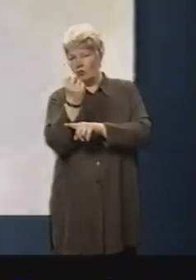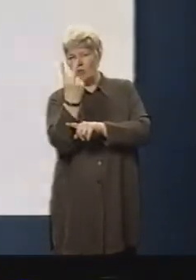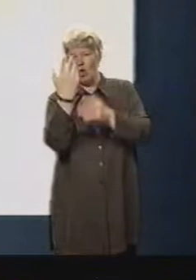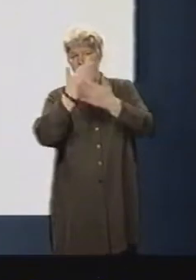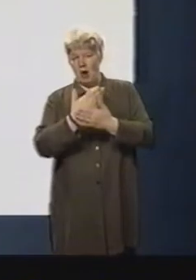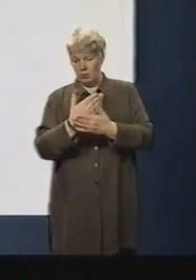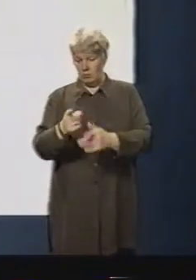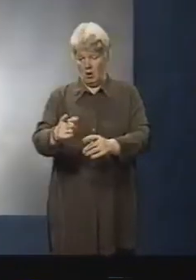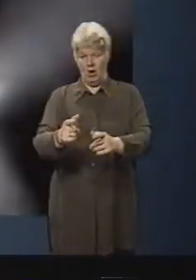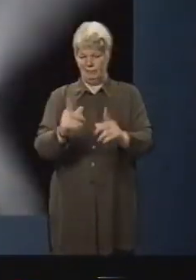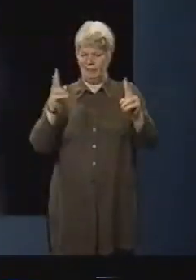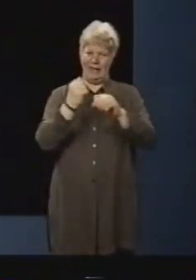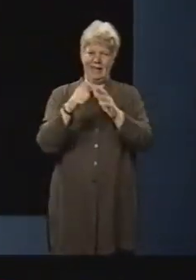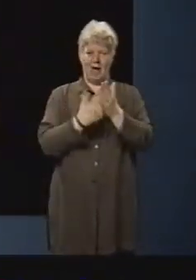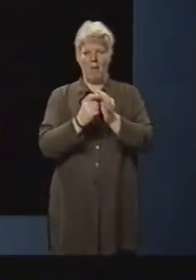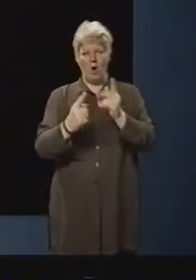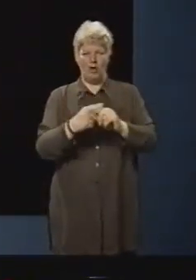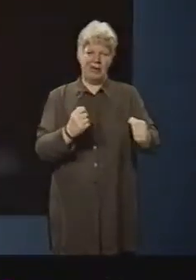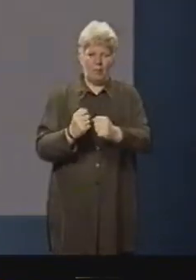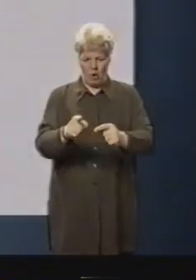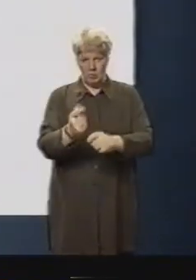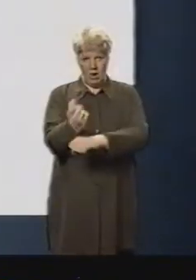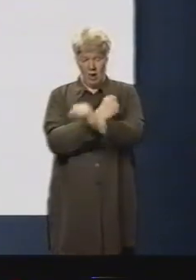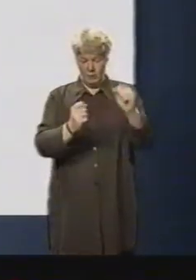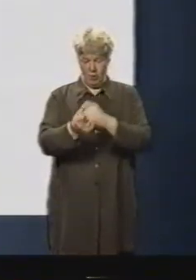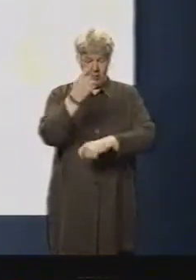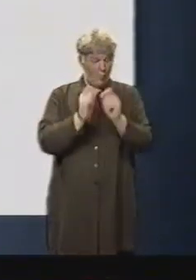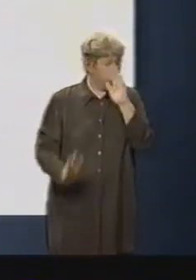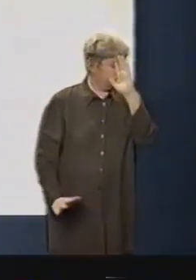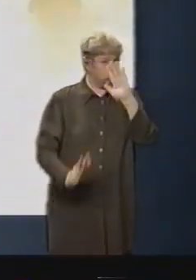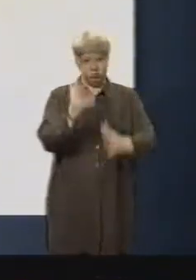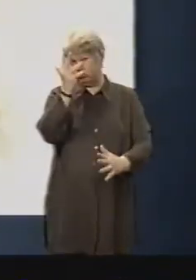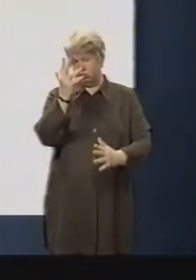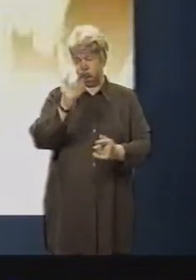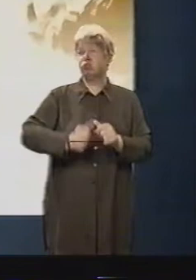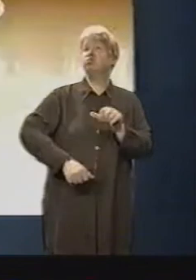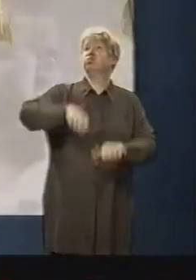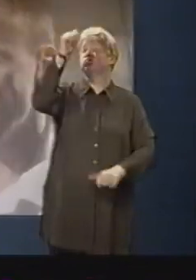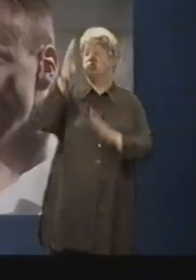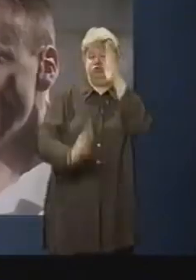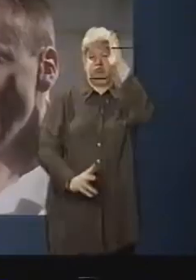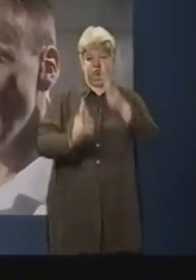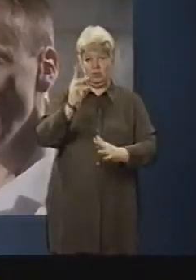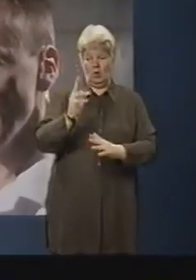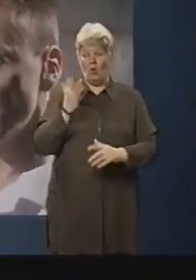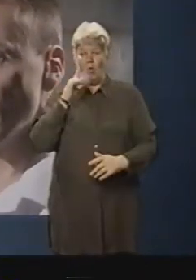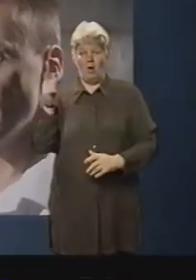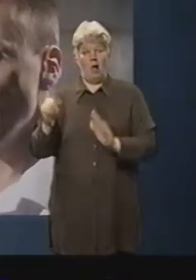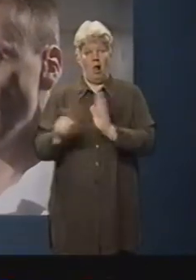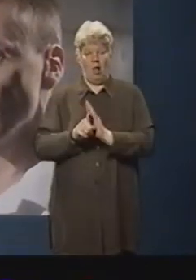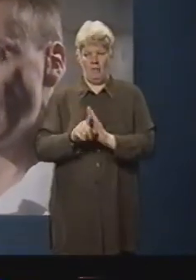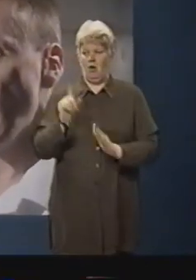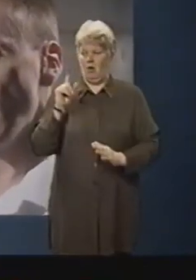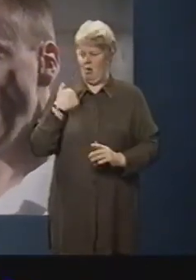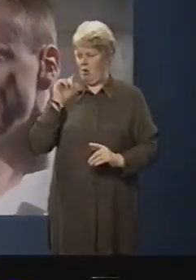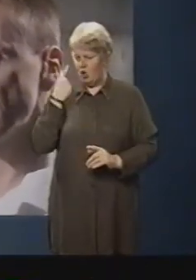gearbox exploded, turning the machinery room into a fireball four storeys high. When the alarm sounded, initially I